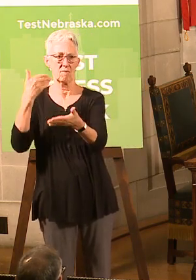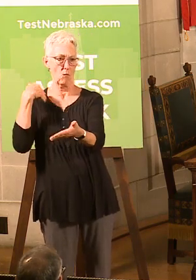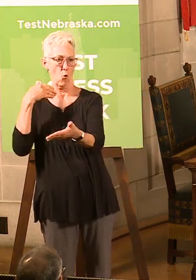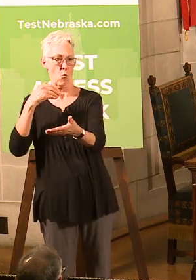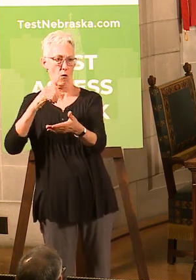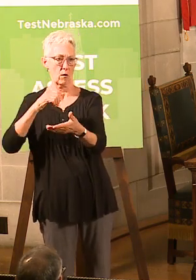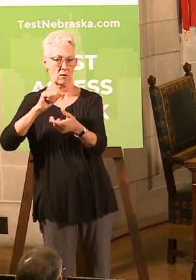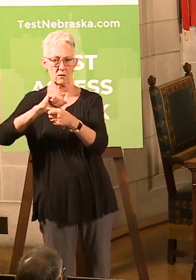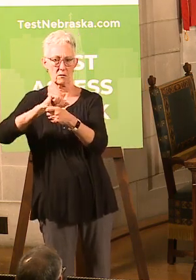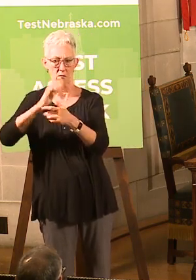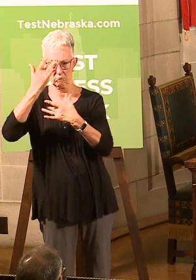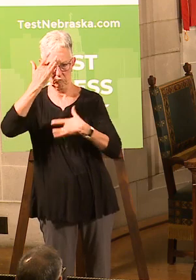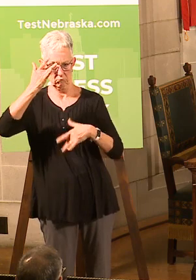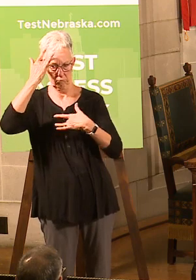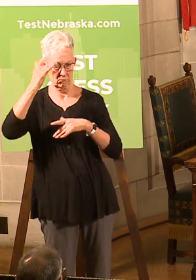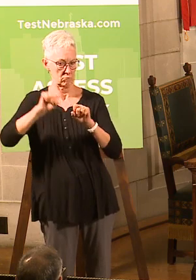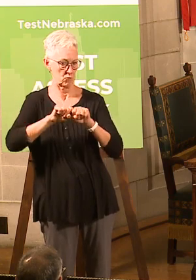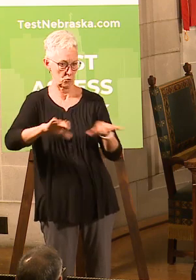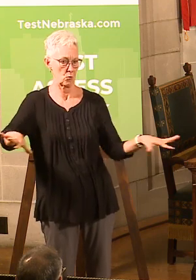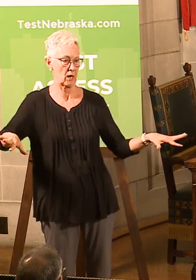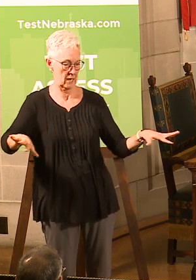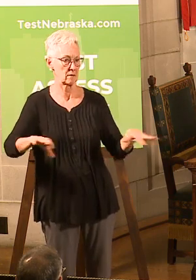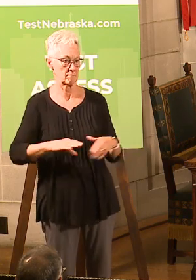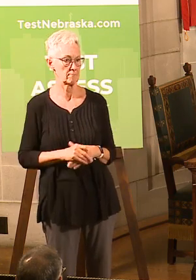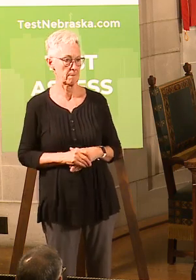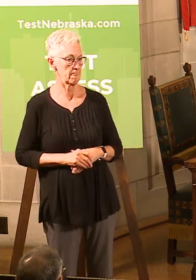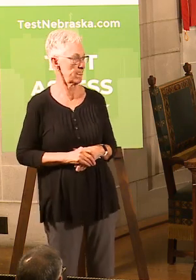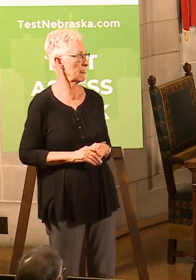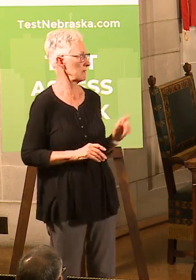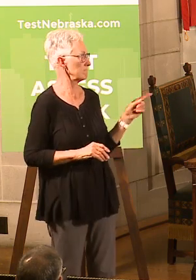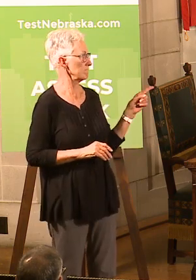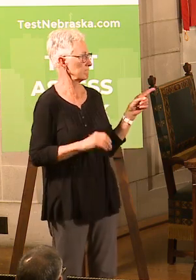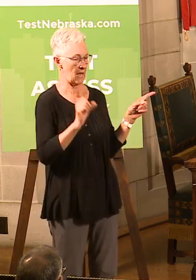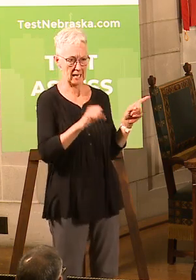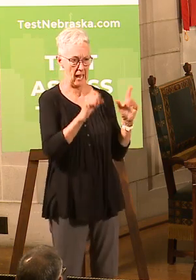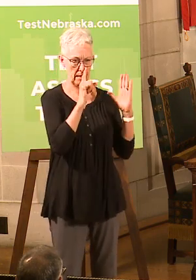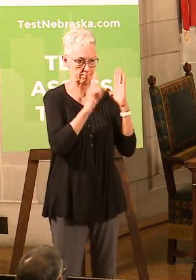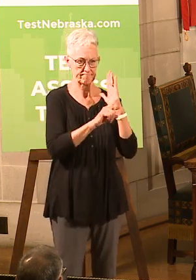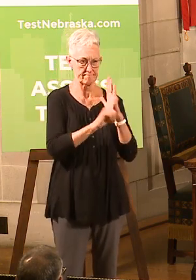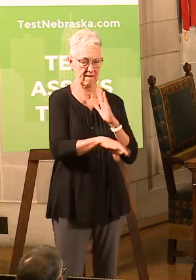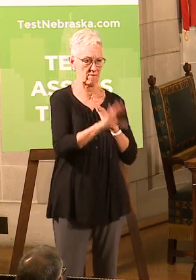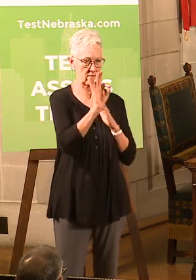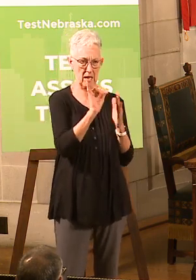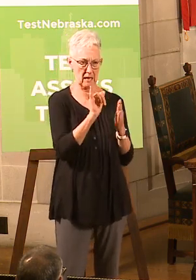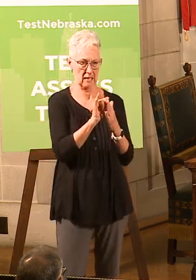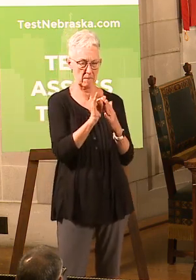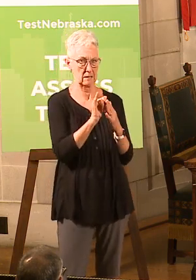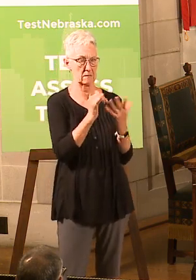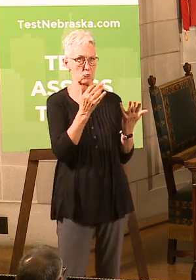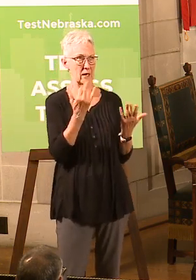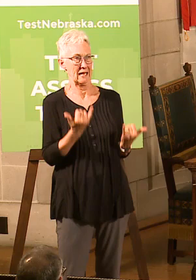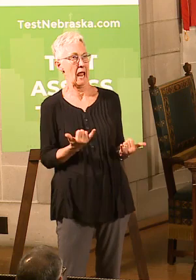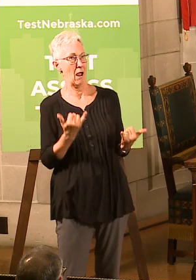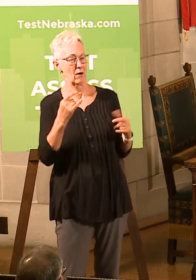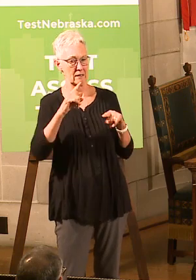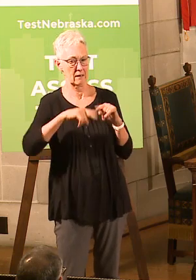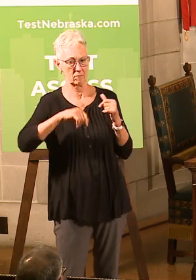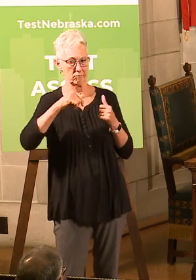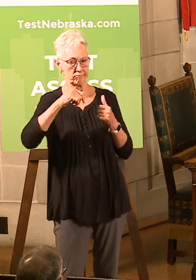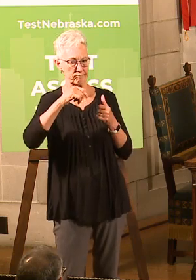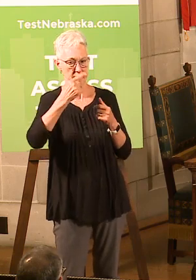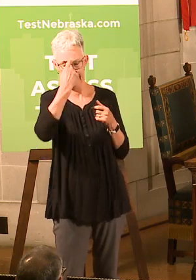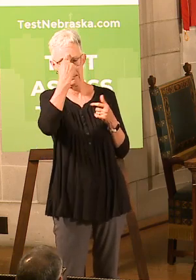pandemic. So, but, you know, we can help run that down as well. just, off the top of my head, I'm not familiar with what that program would be.